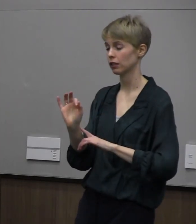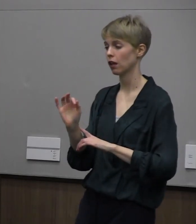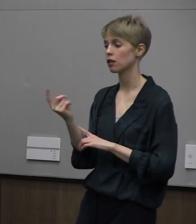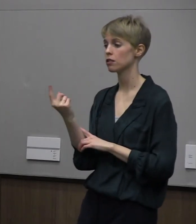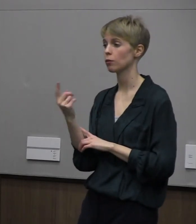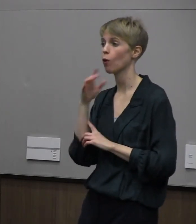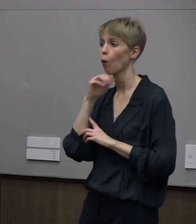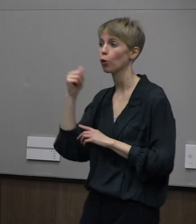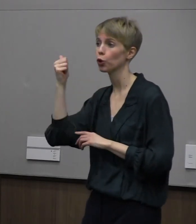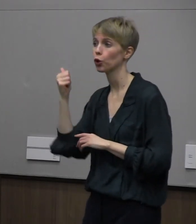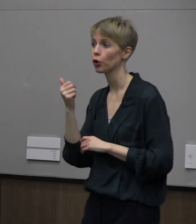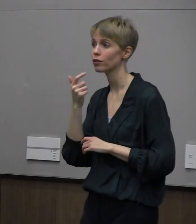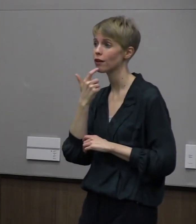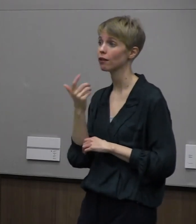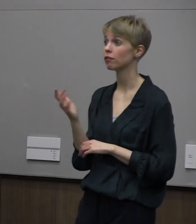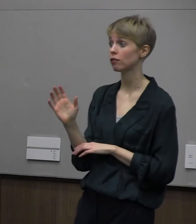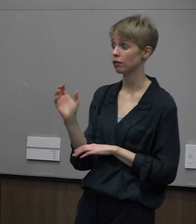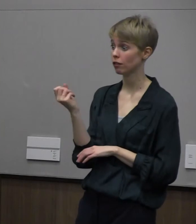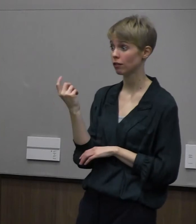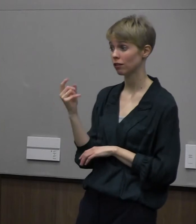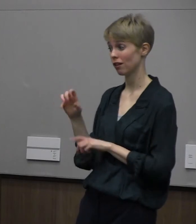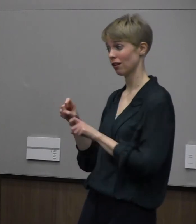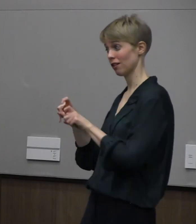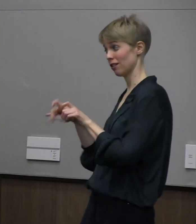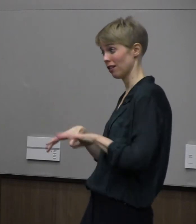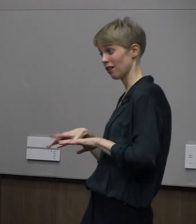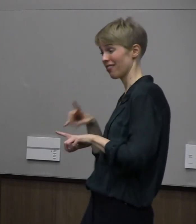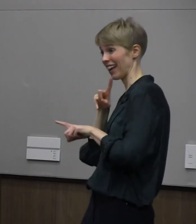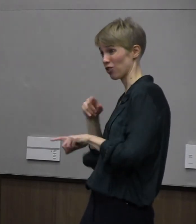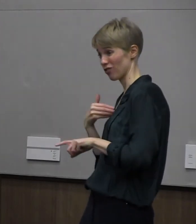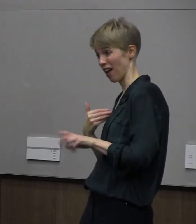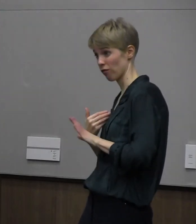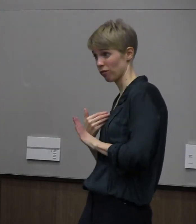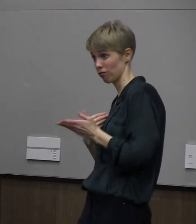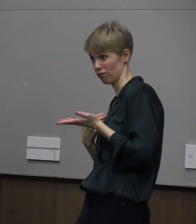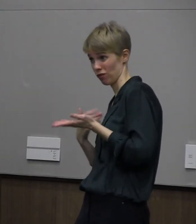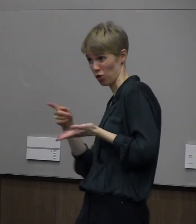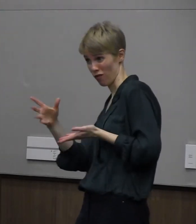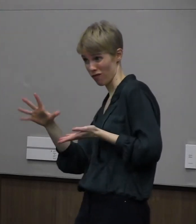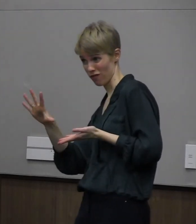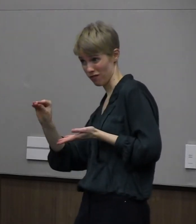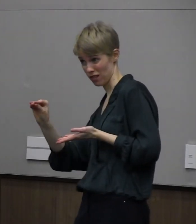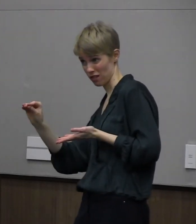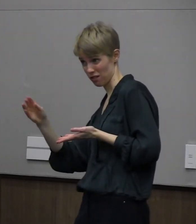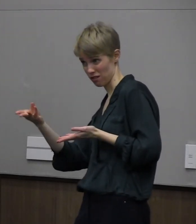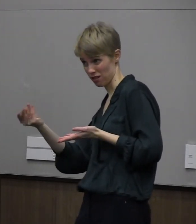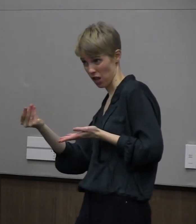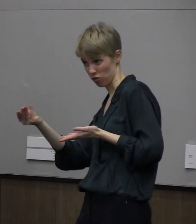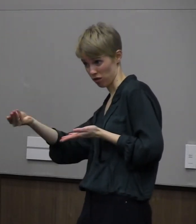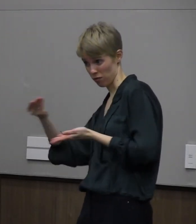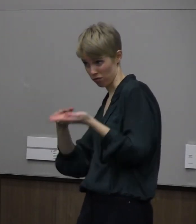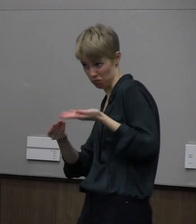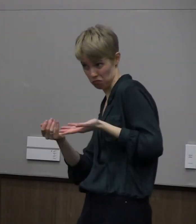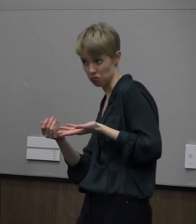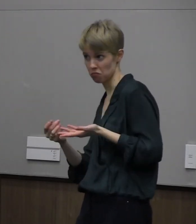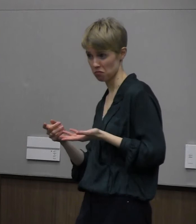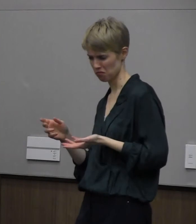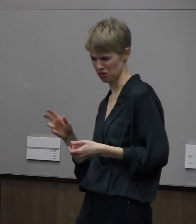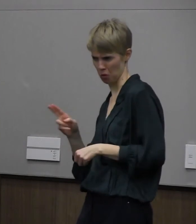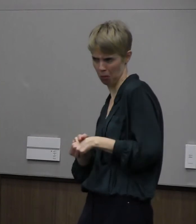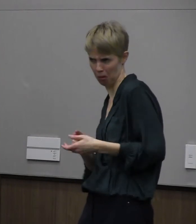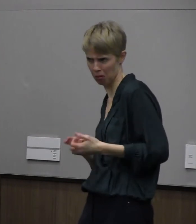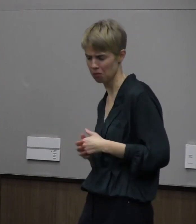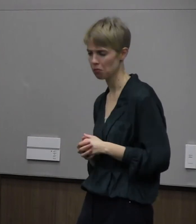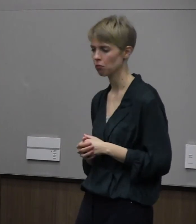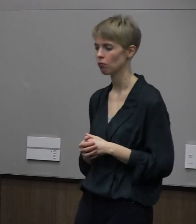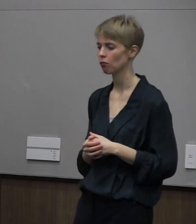test answers for $50. It's okay, kid, he said. Everybody does it. Johnny was caught and